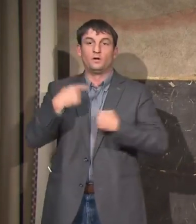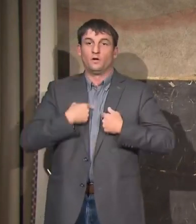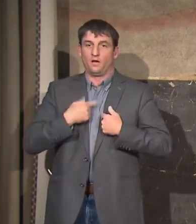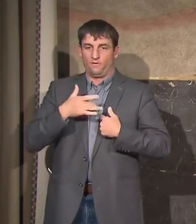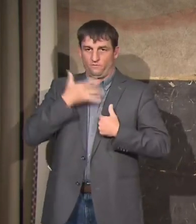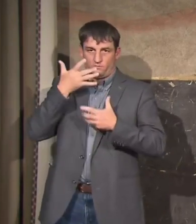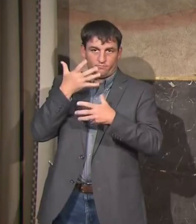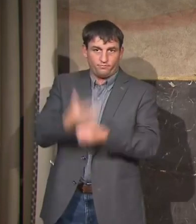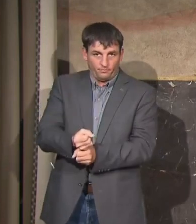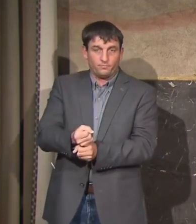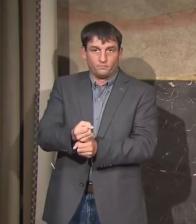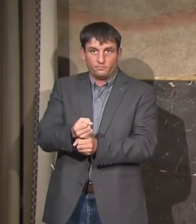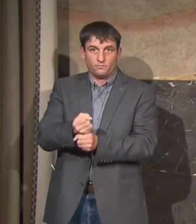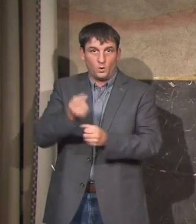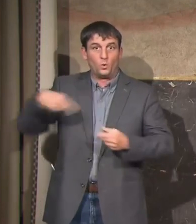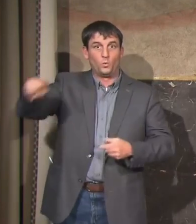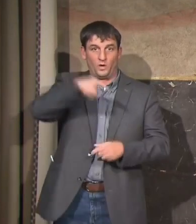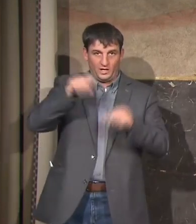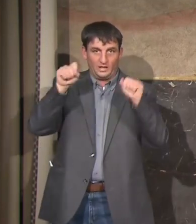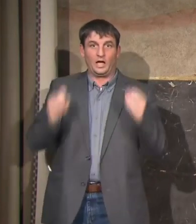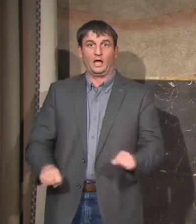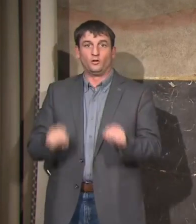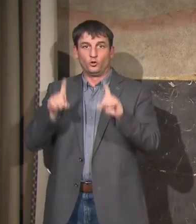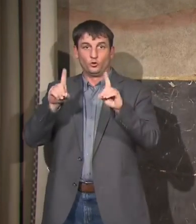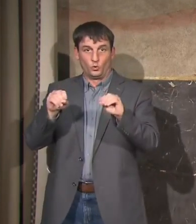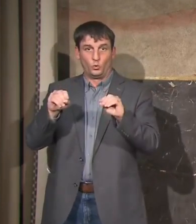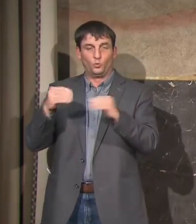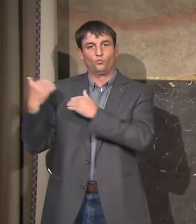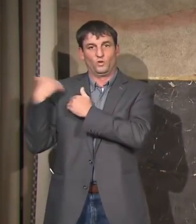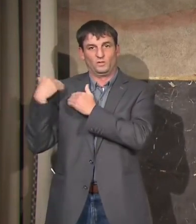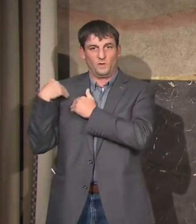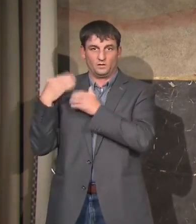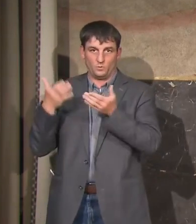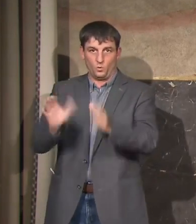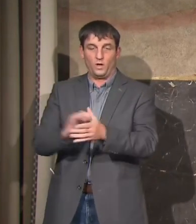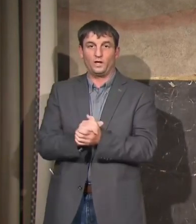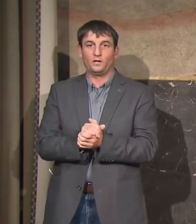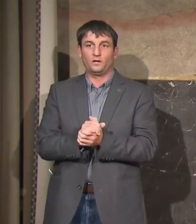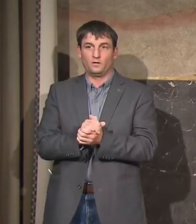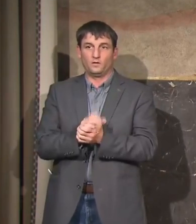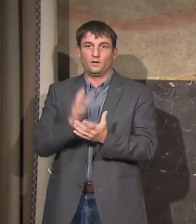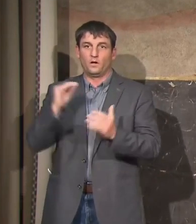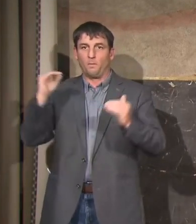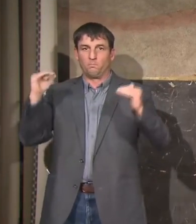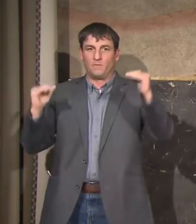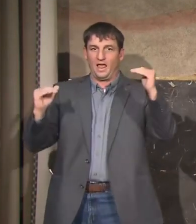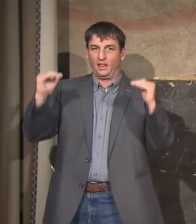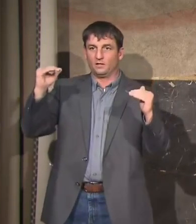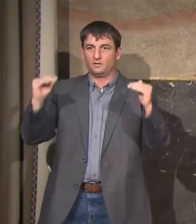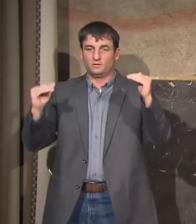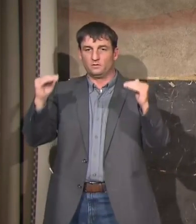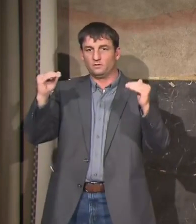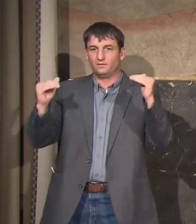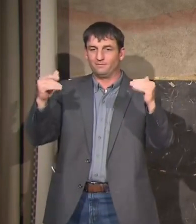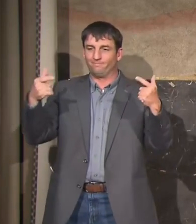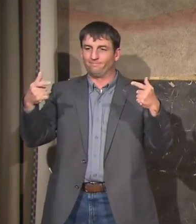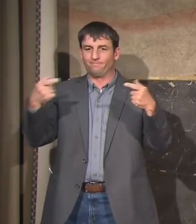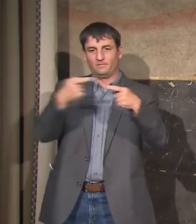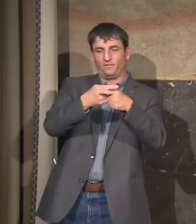that we can do this in a responsible way that adequately balances the competing interest of